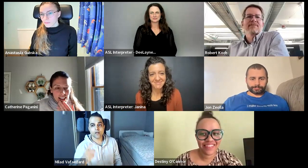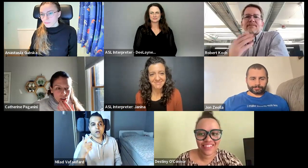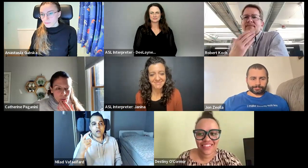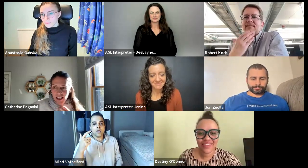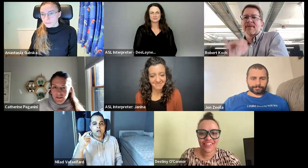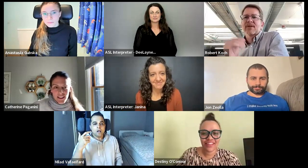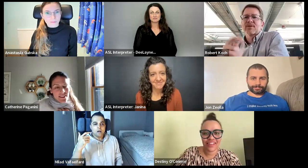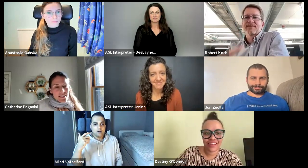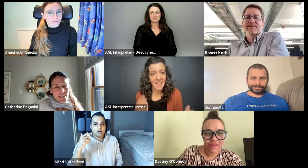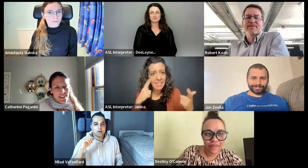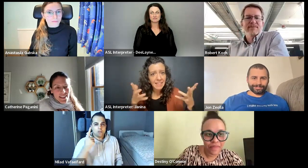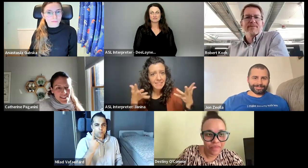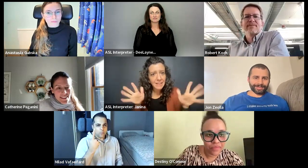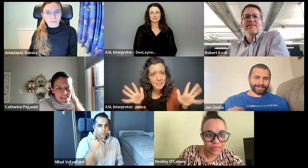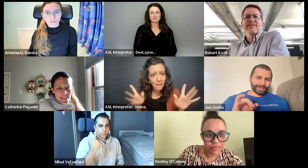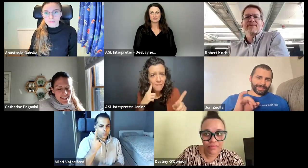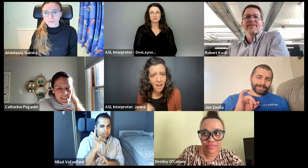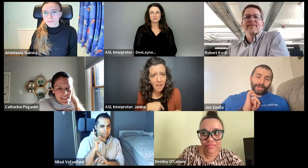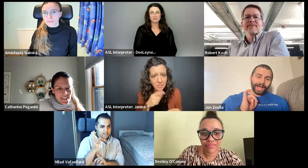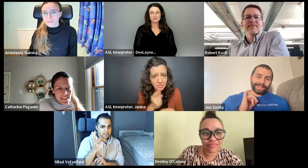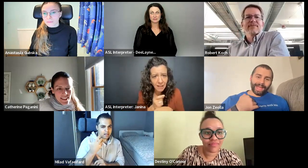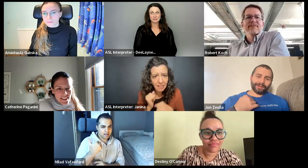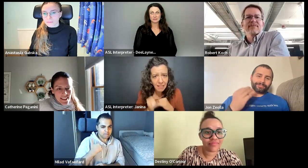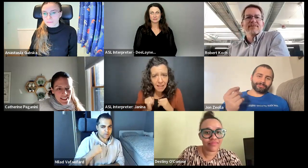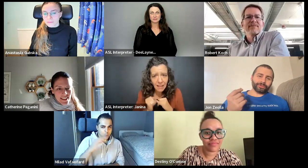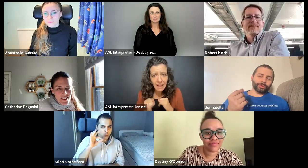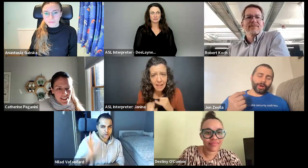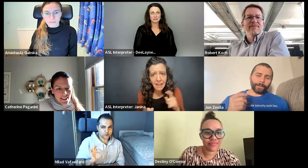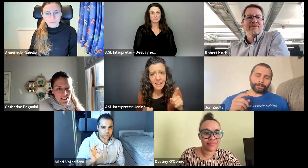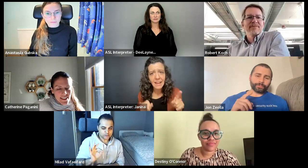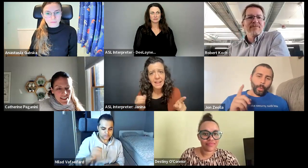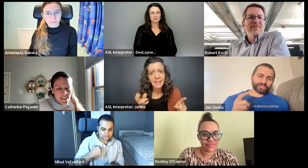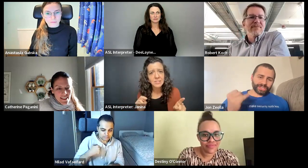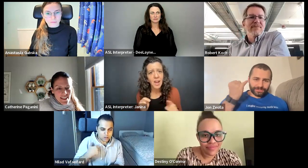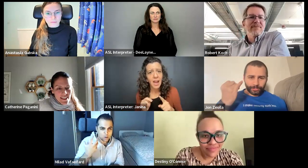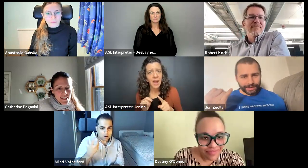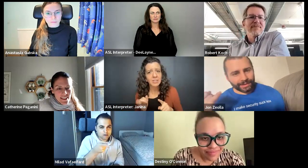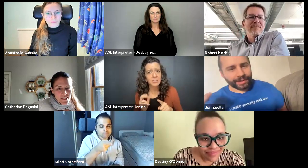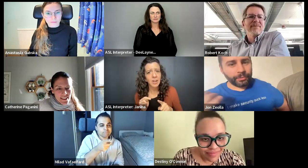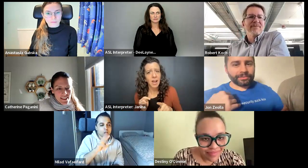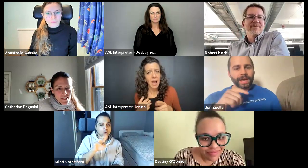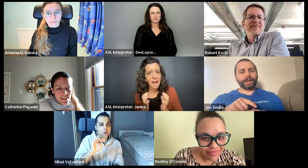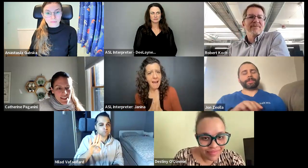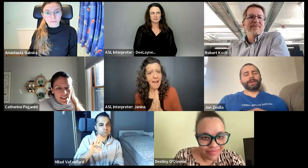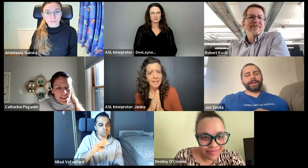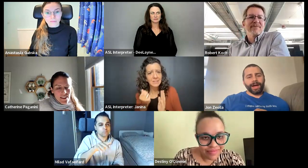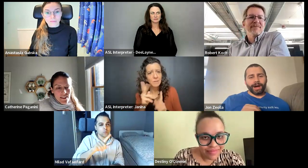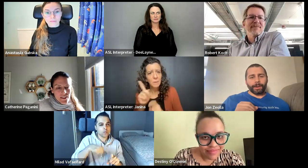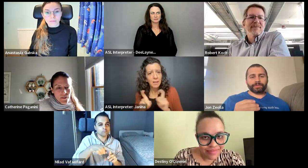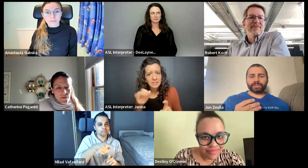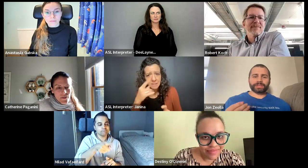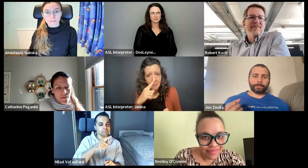I think that's all we had. Right. Any. So I have a few questions. If we, if we have time,